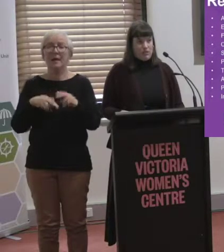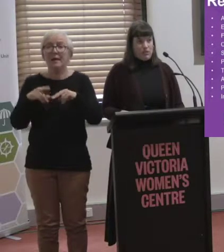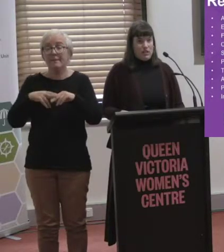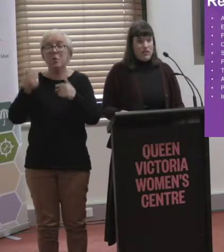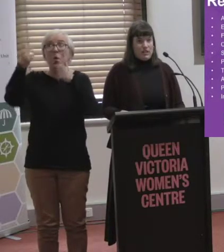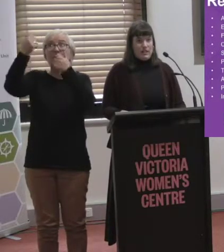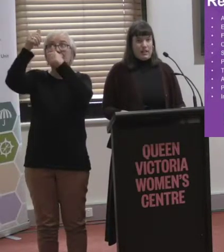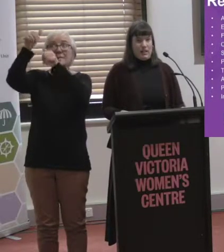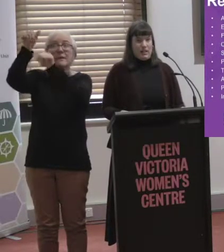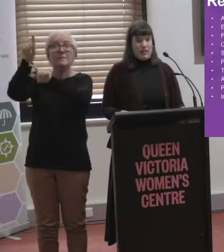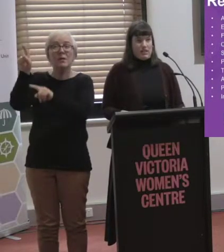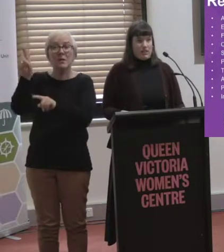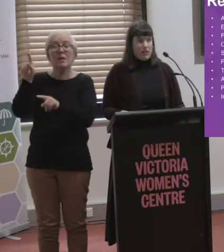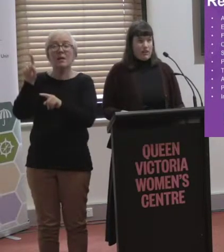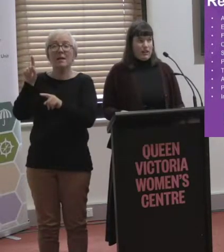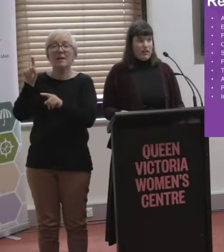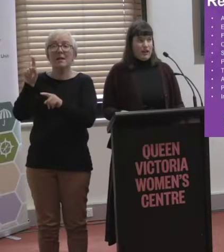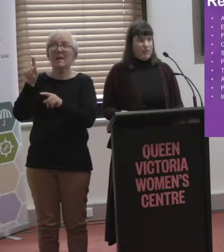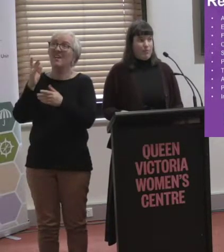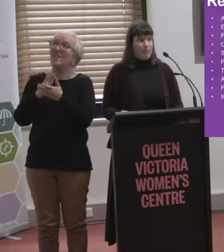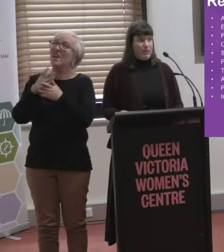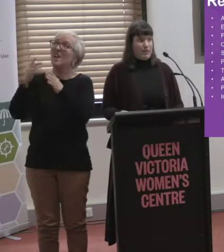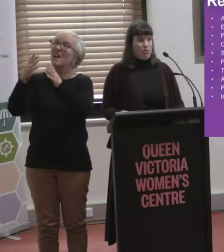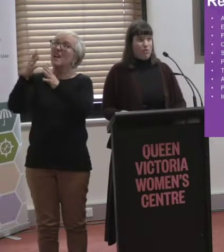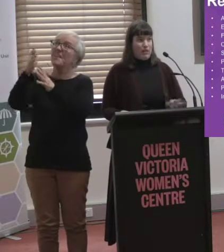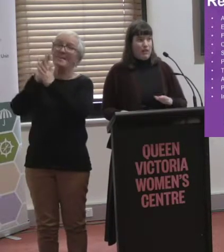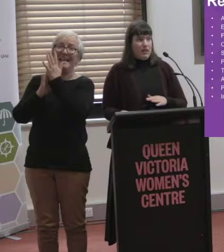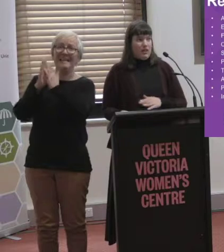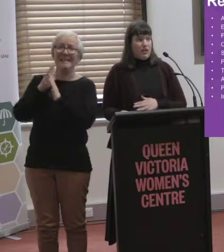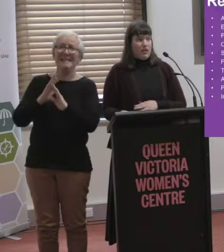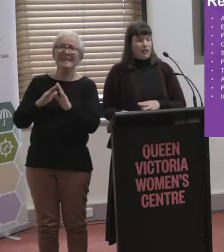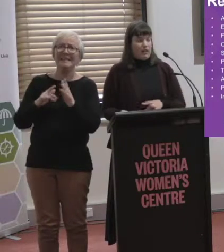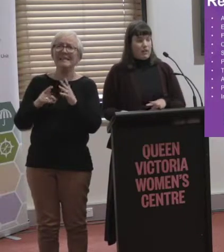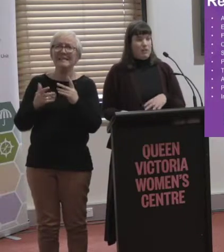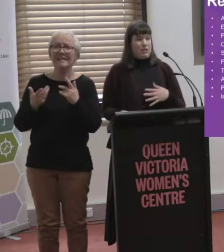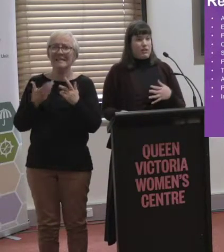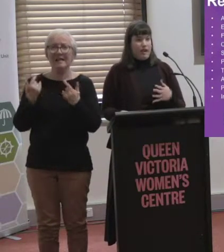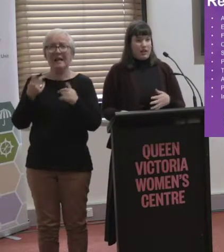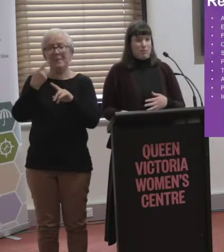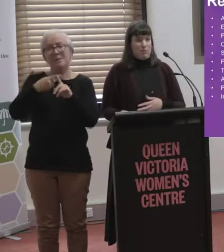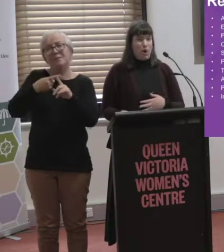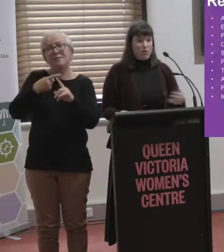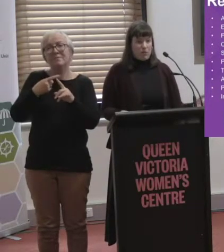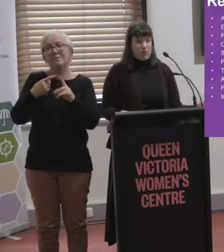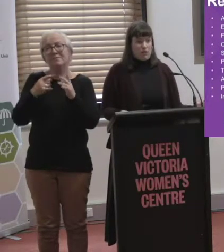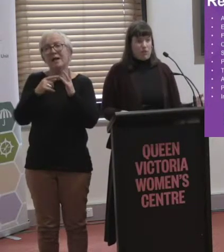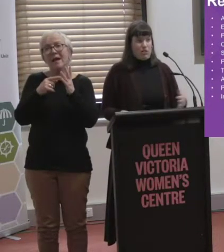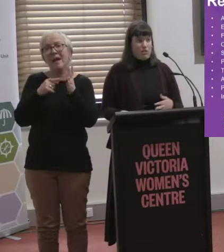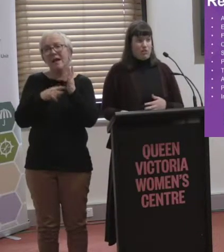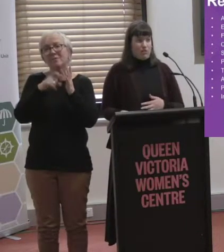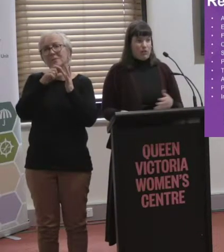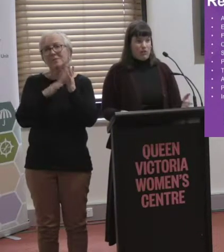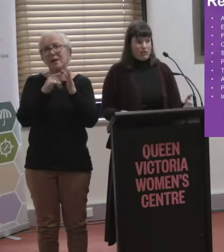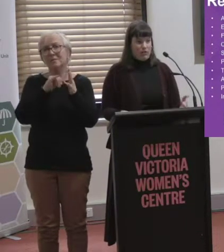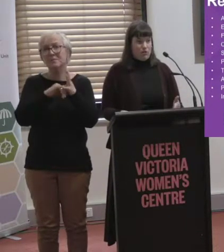you're successful, it doesn't necessarily mean that there will be, like, positive outcomes for the whole community. It could